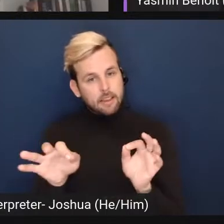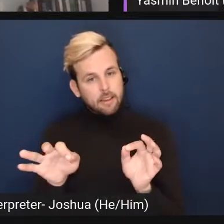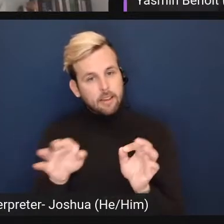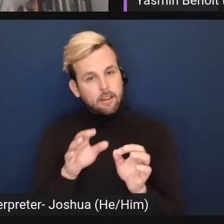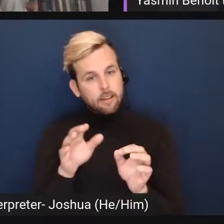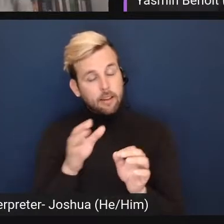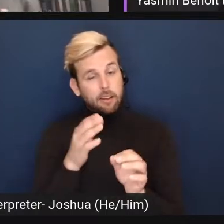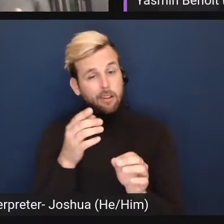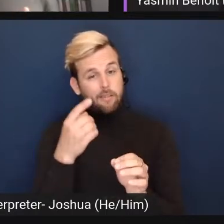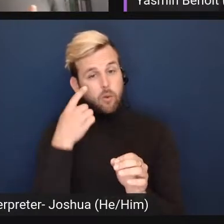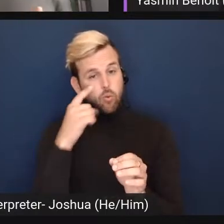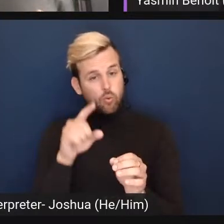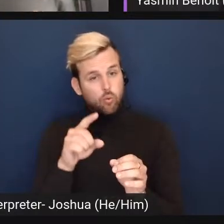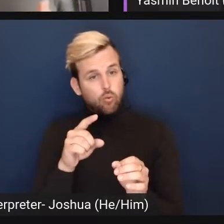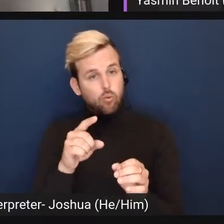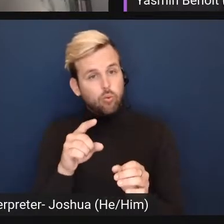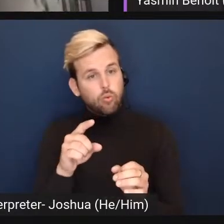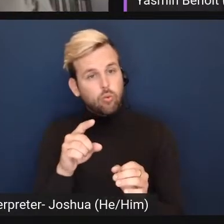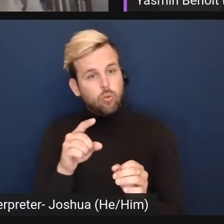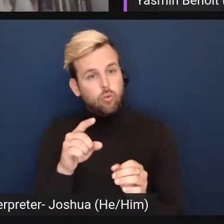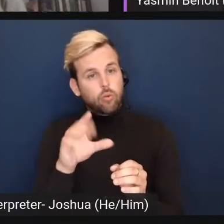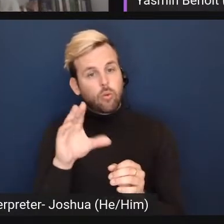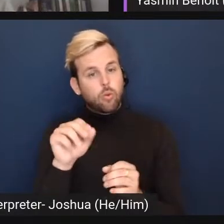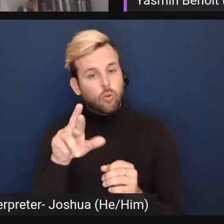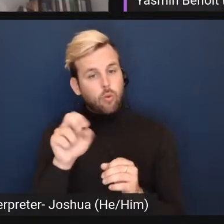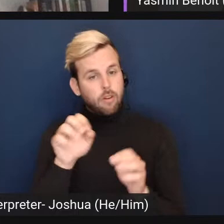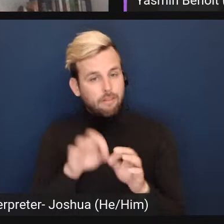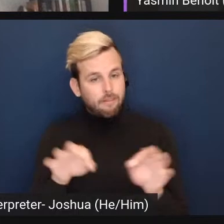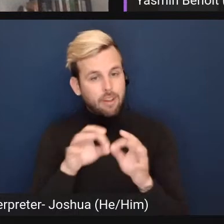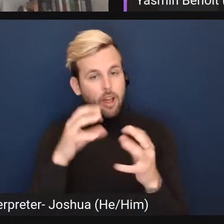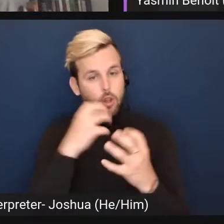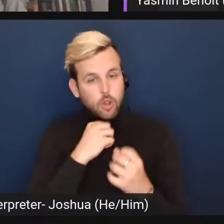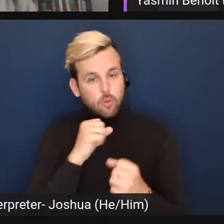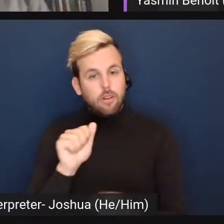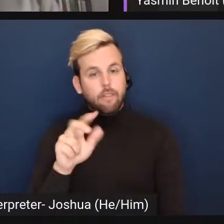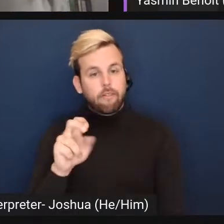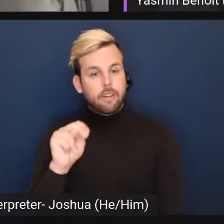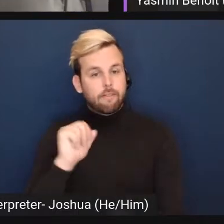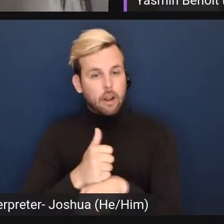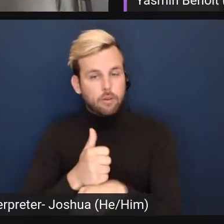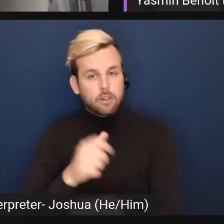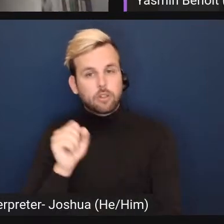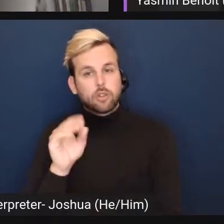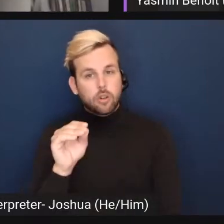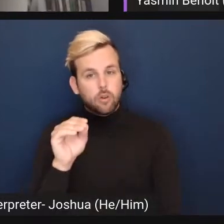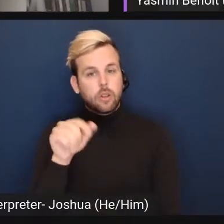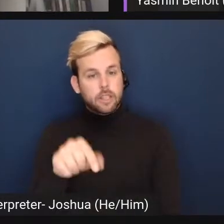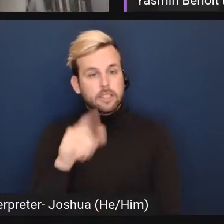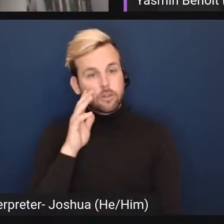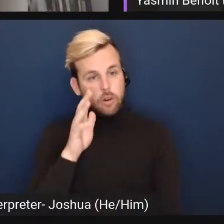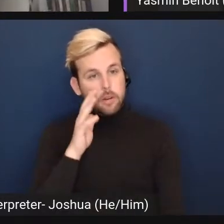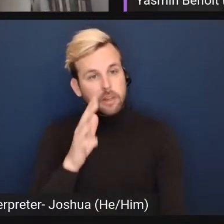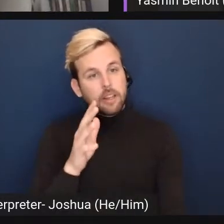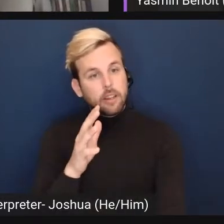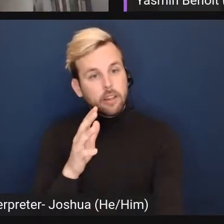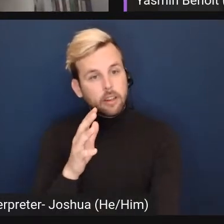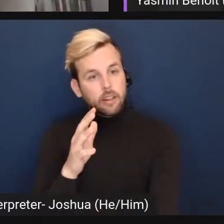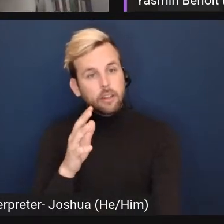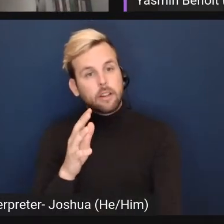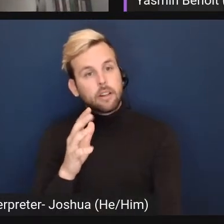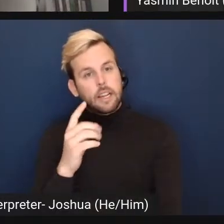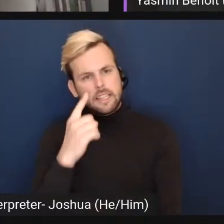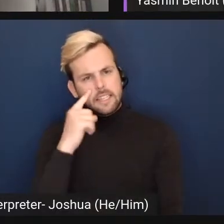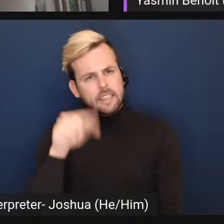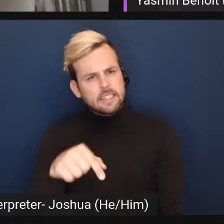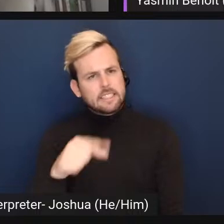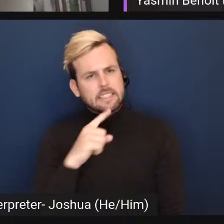favor of the core values on which Avon was founded. And so this is going to be like, I think